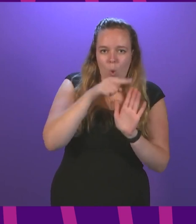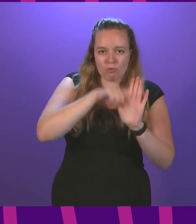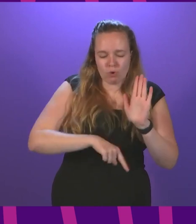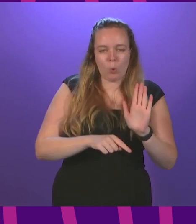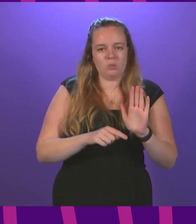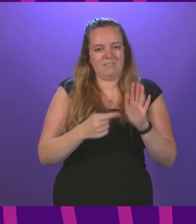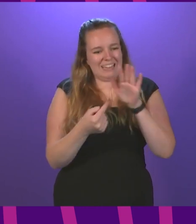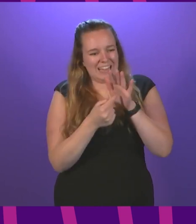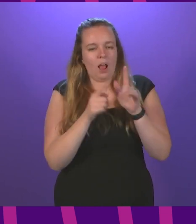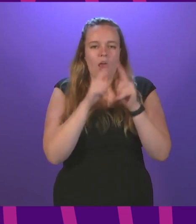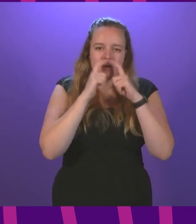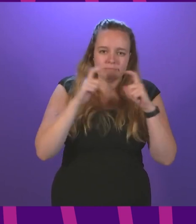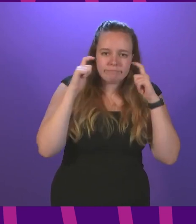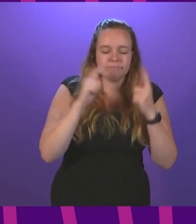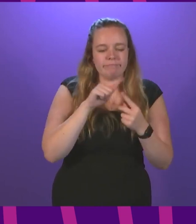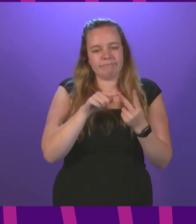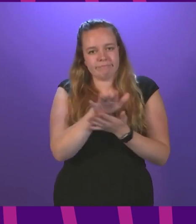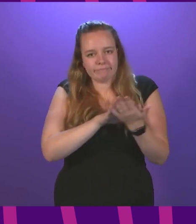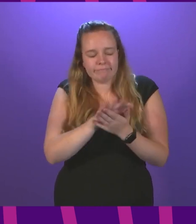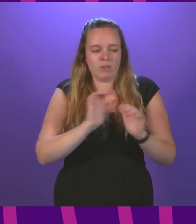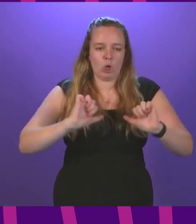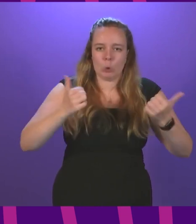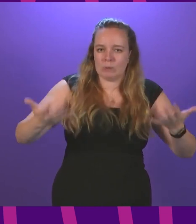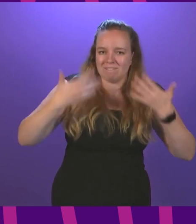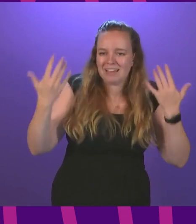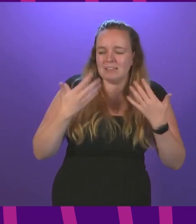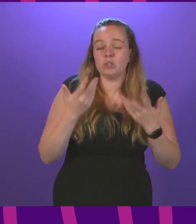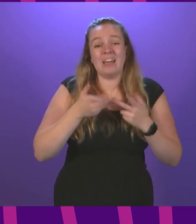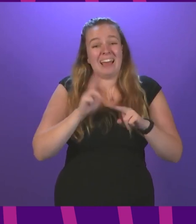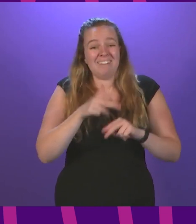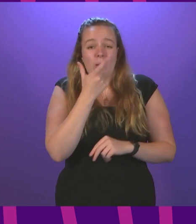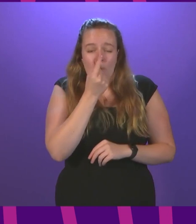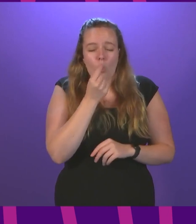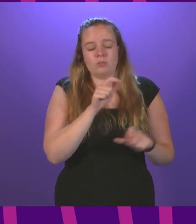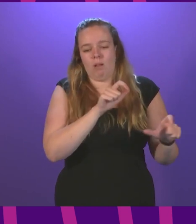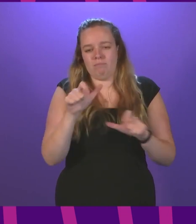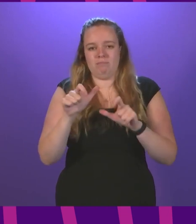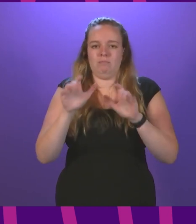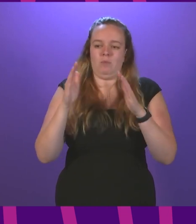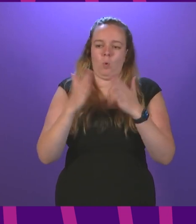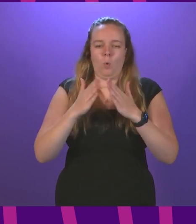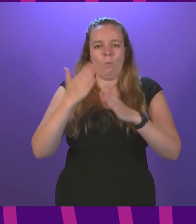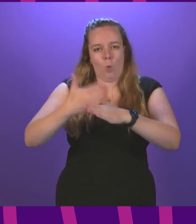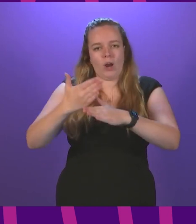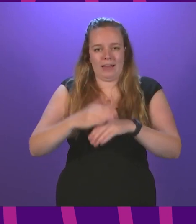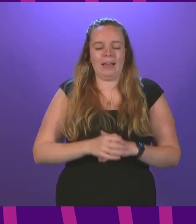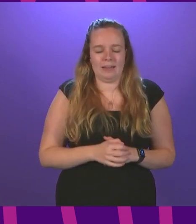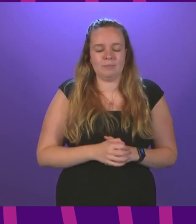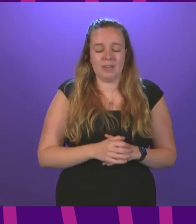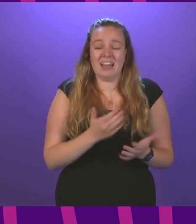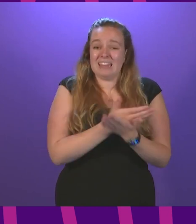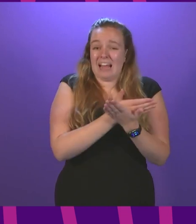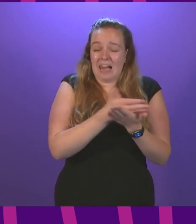mitigations like face coverings, hand hygiene, good ventilation and, where possible, continued home working. The clear